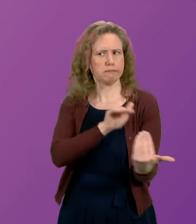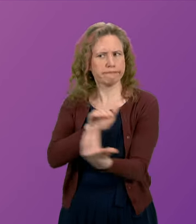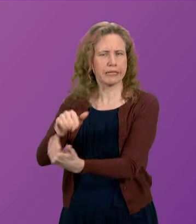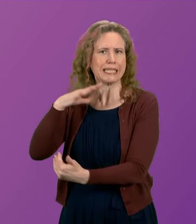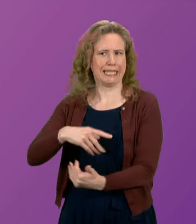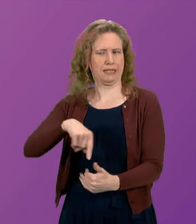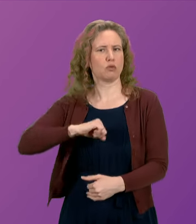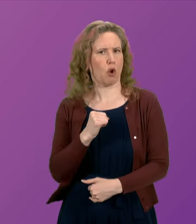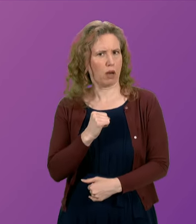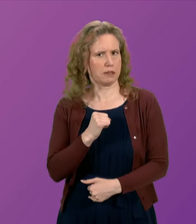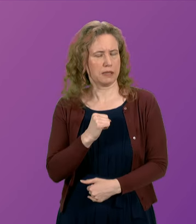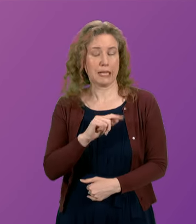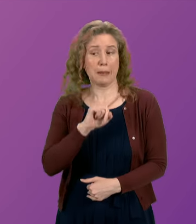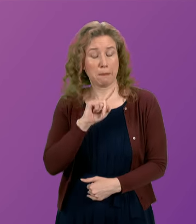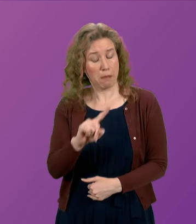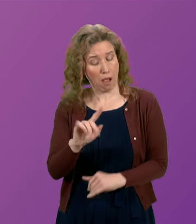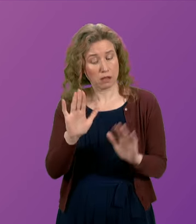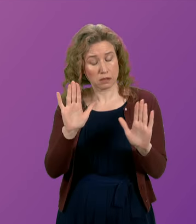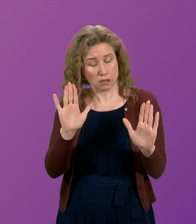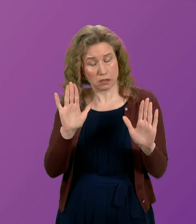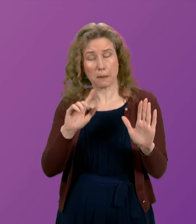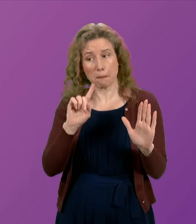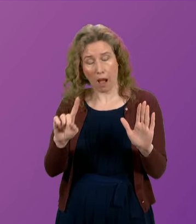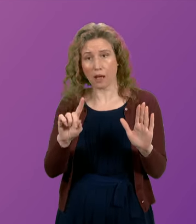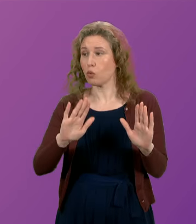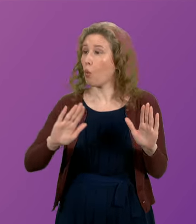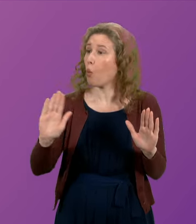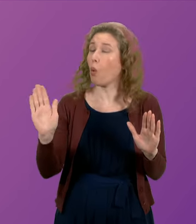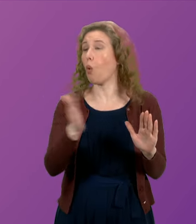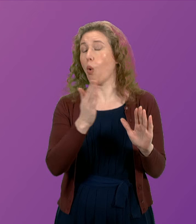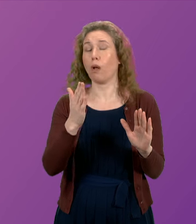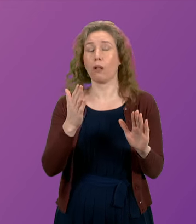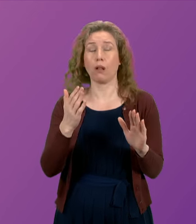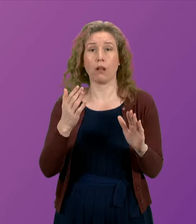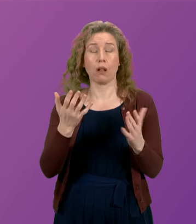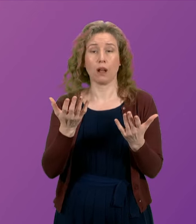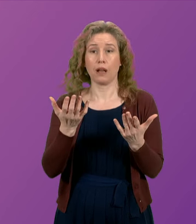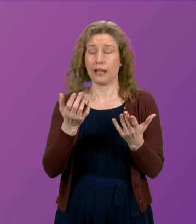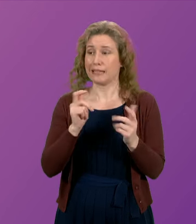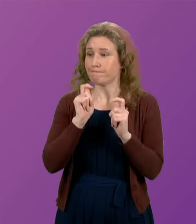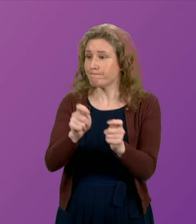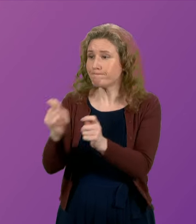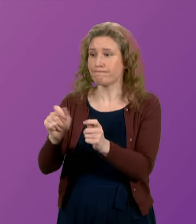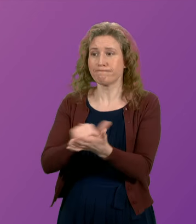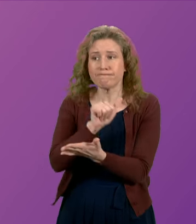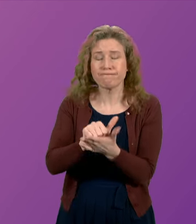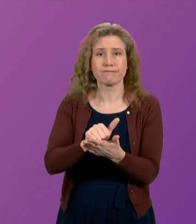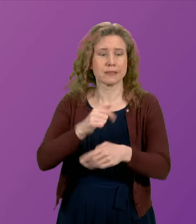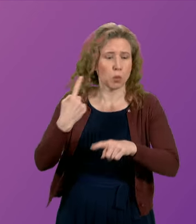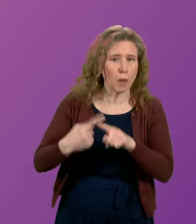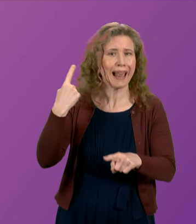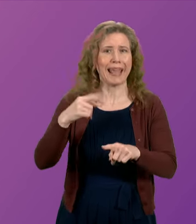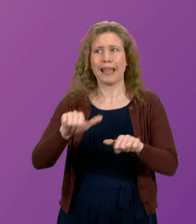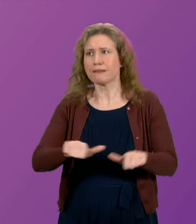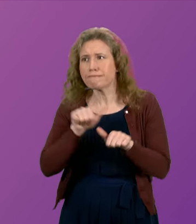within Scotland. But I acknowledge that not everybody is getting the treatment that they require as quickly